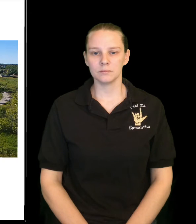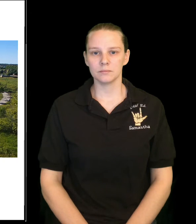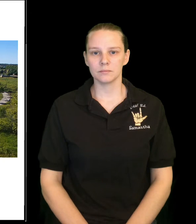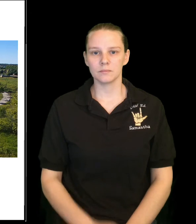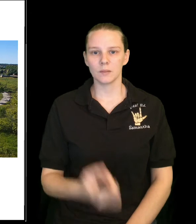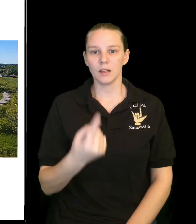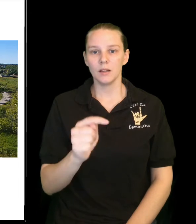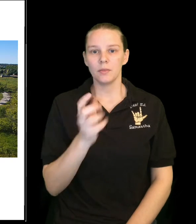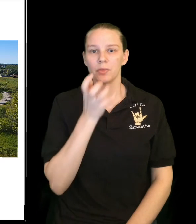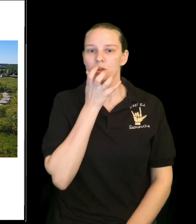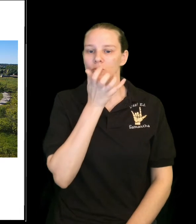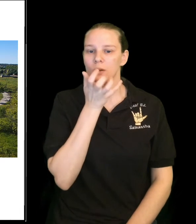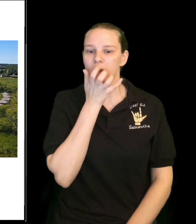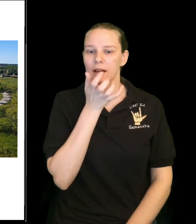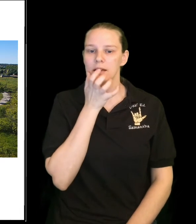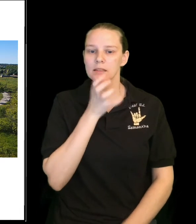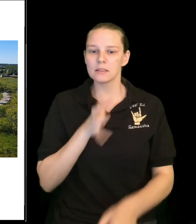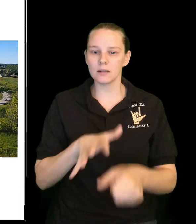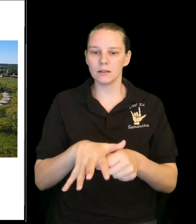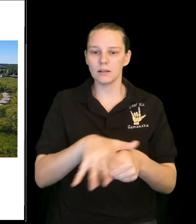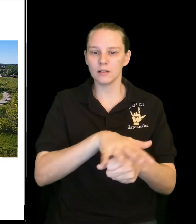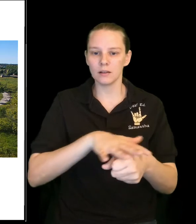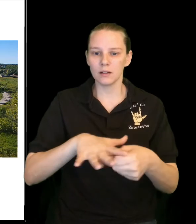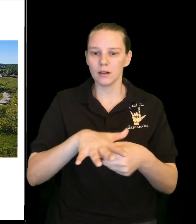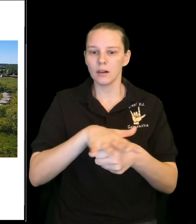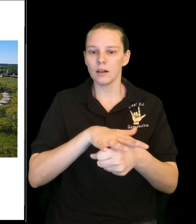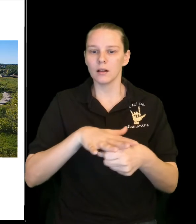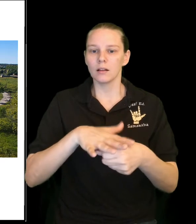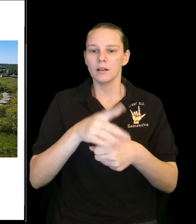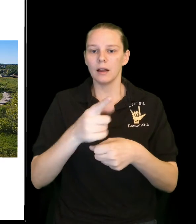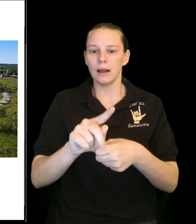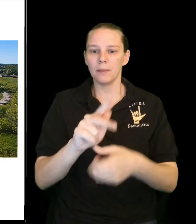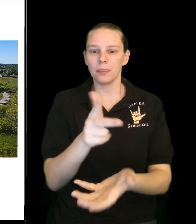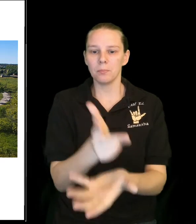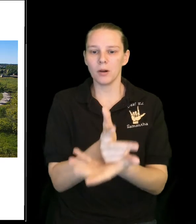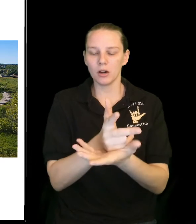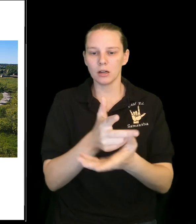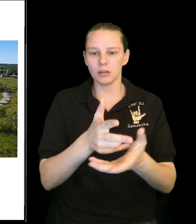The grass at the park.